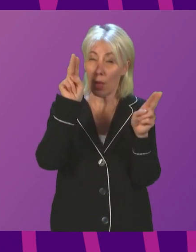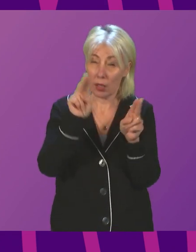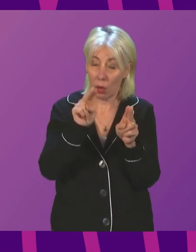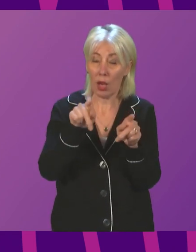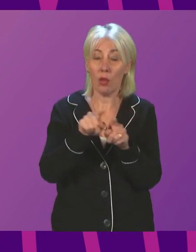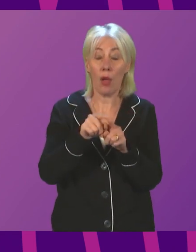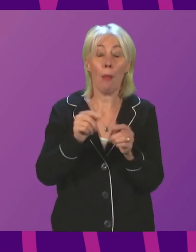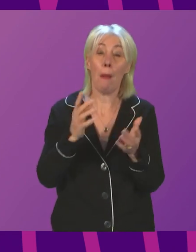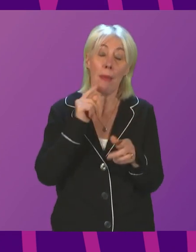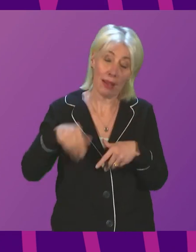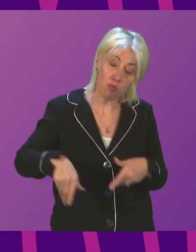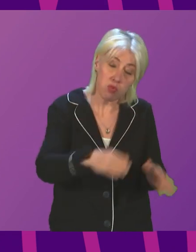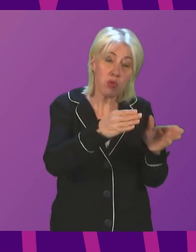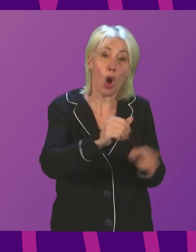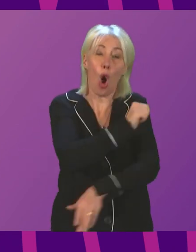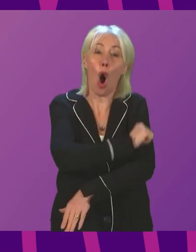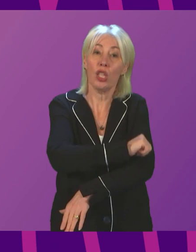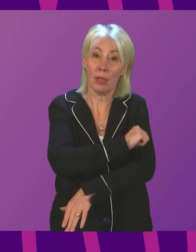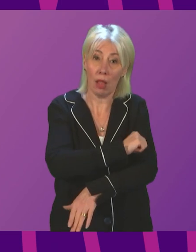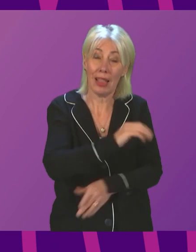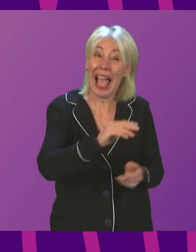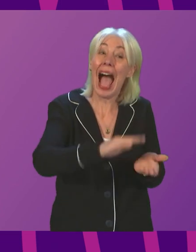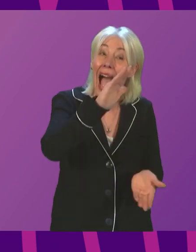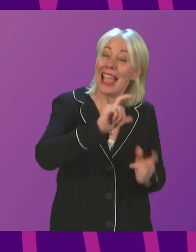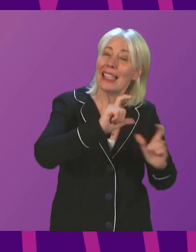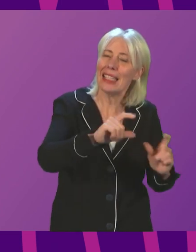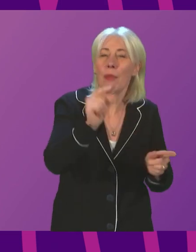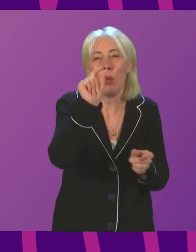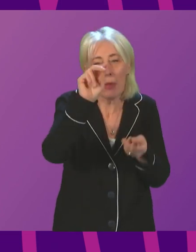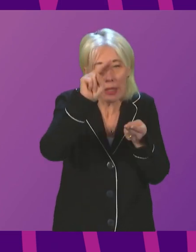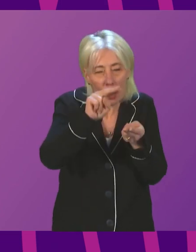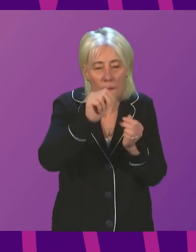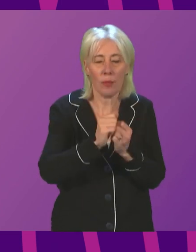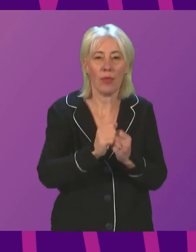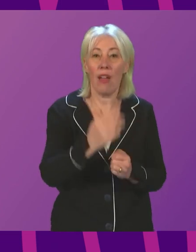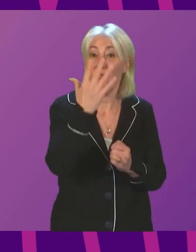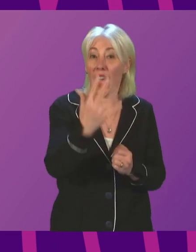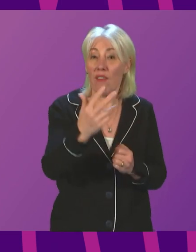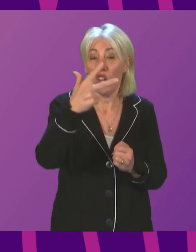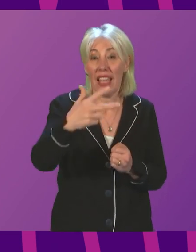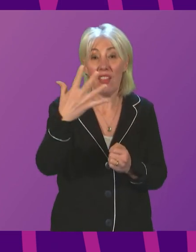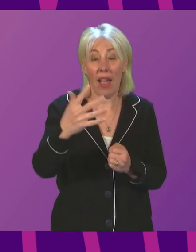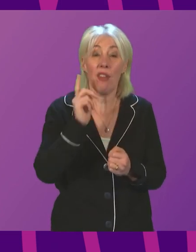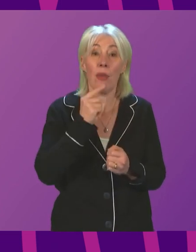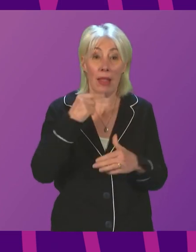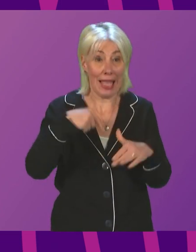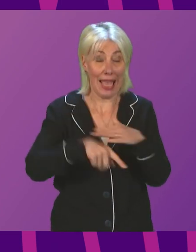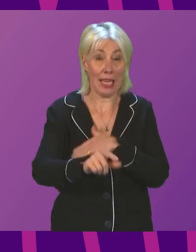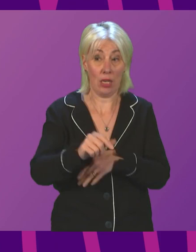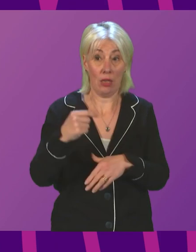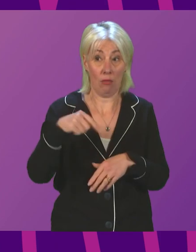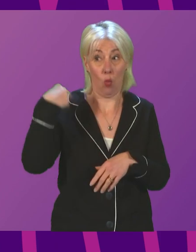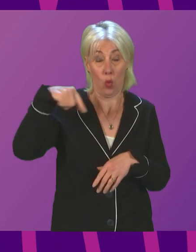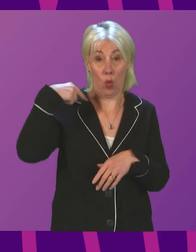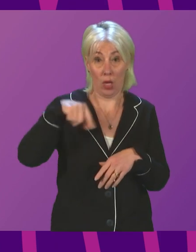also remain high, although have decreased slightly. There were 585 people with COVID being admitted to hospital in the latest